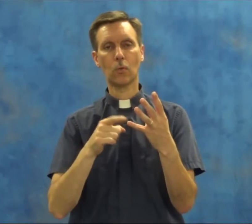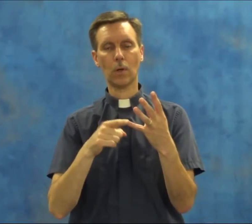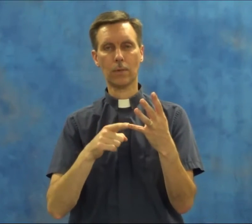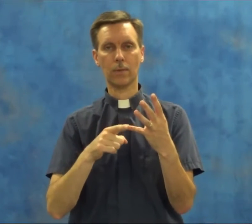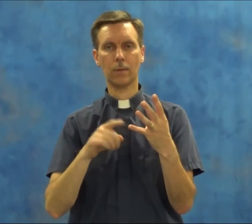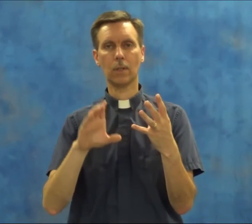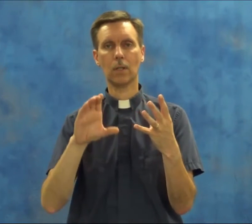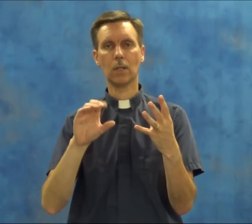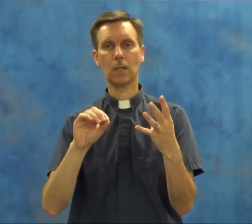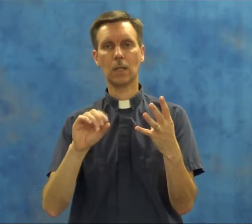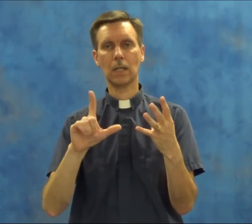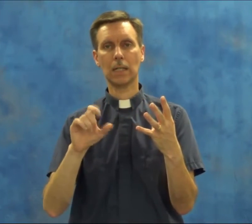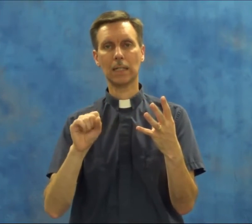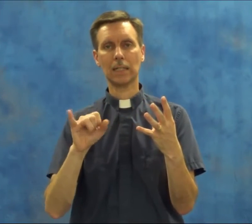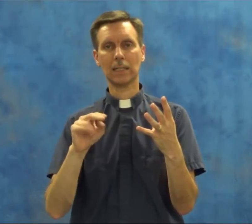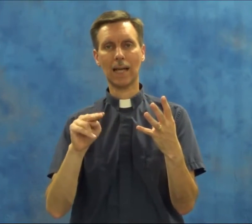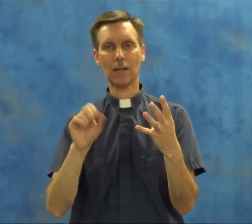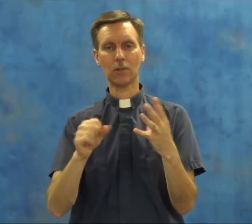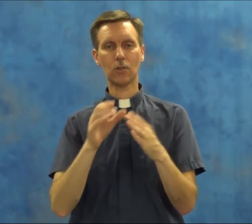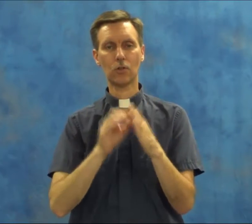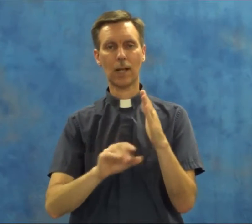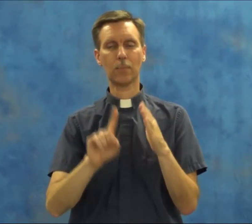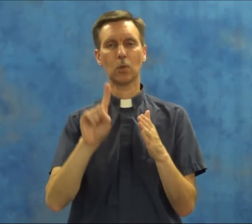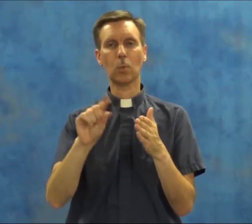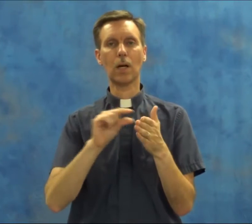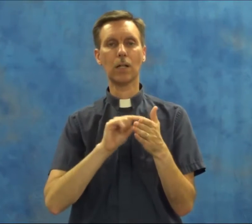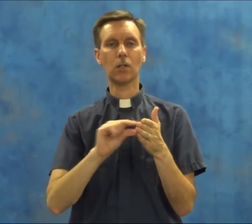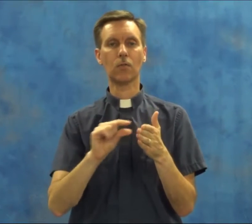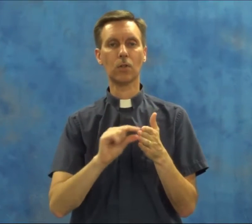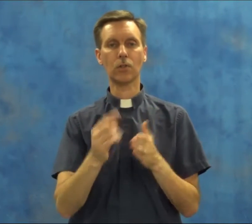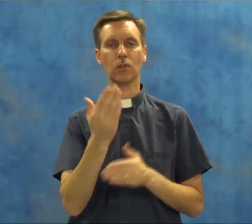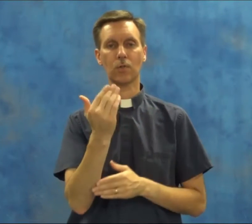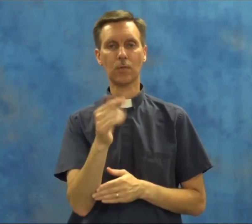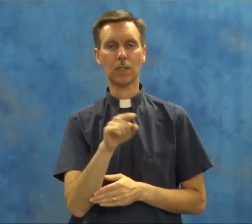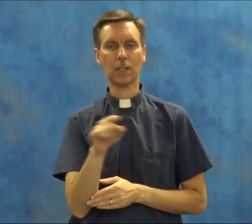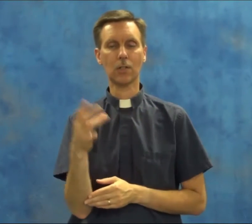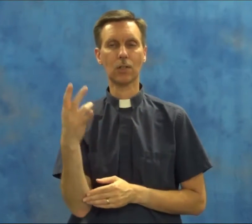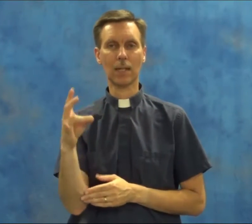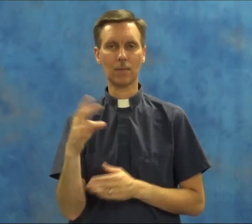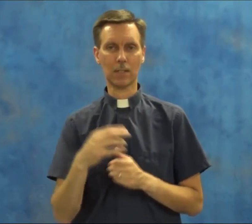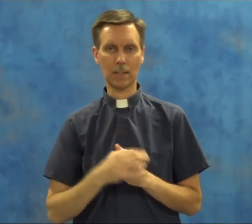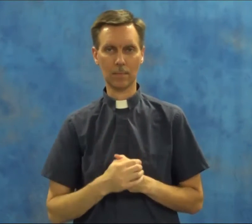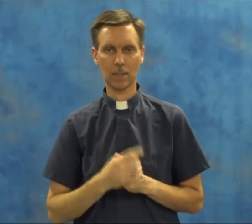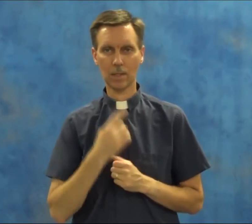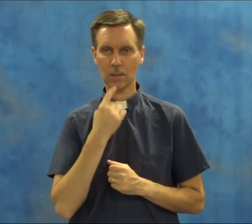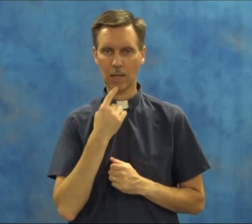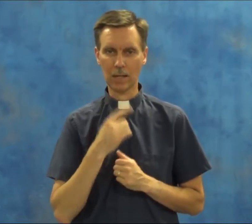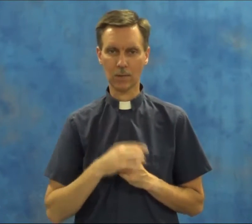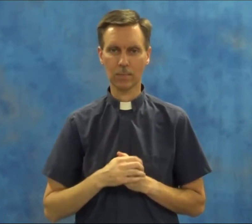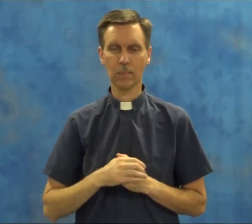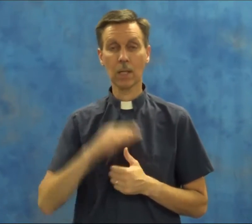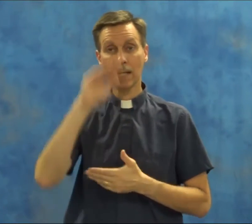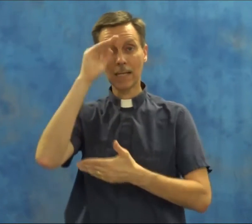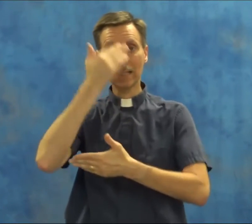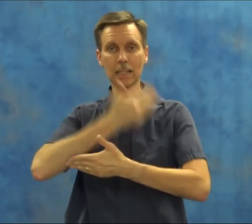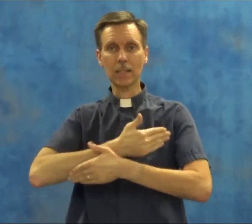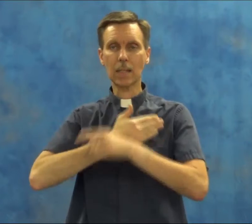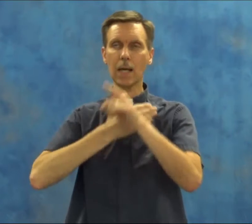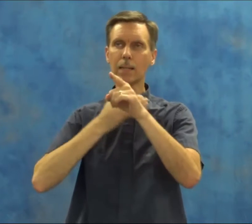fourth, Colossians chapter 1, verses 15 to 17 says, The Son